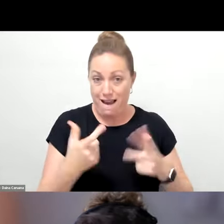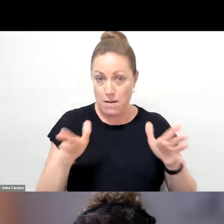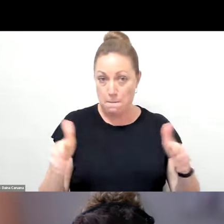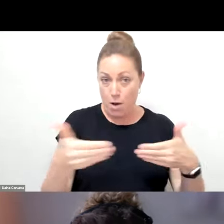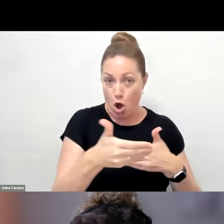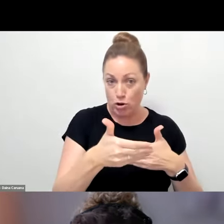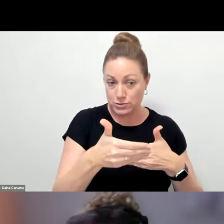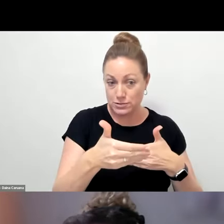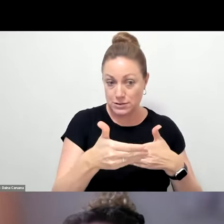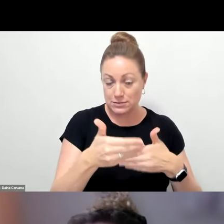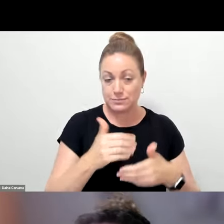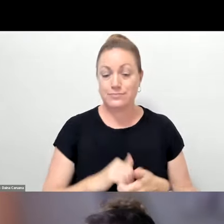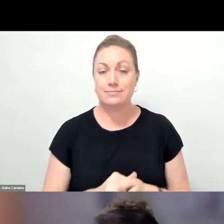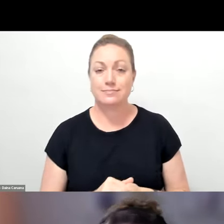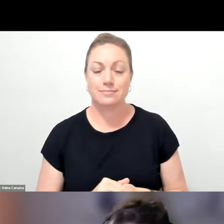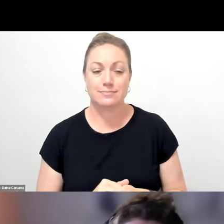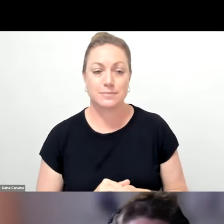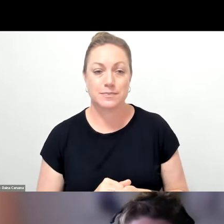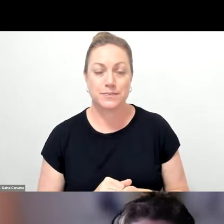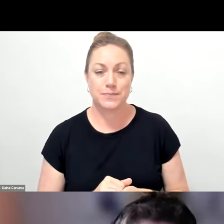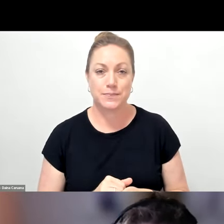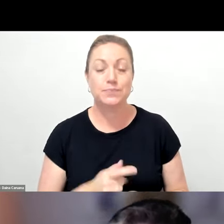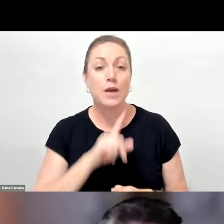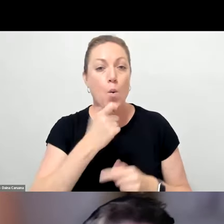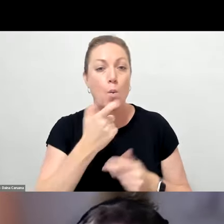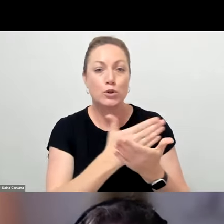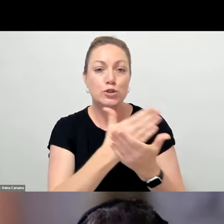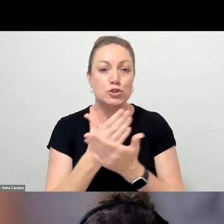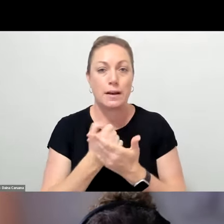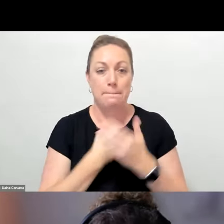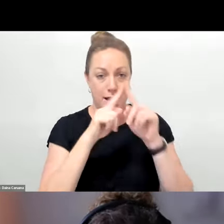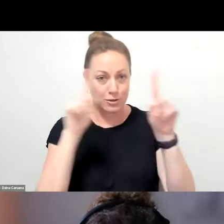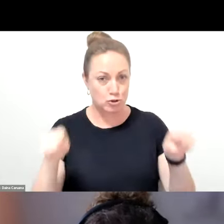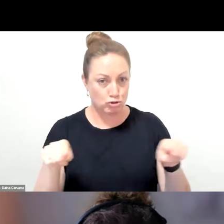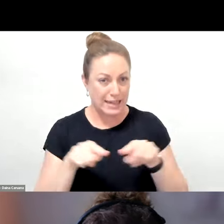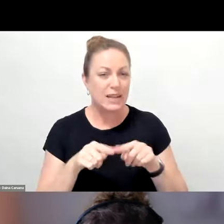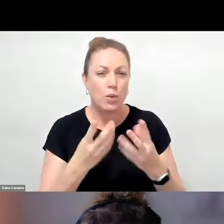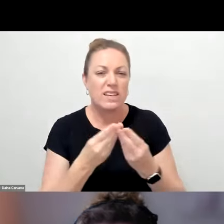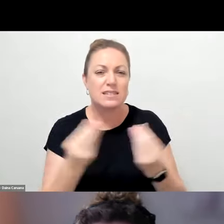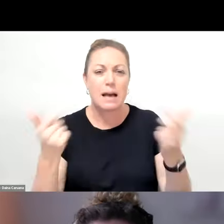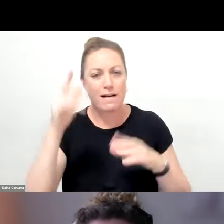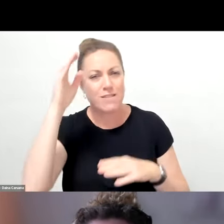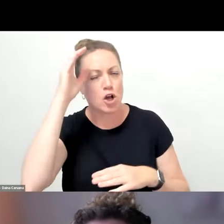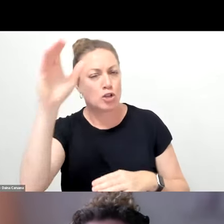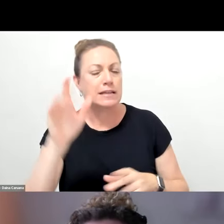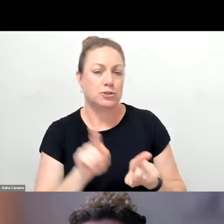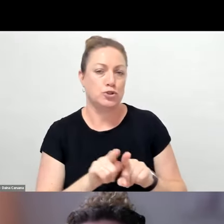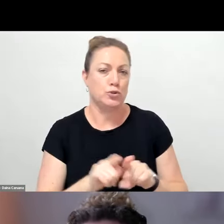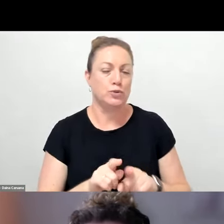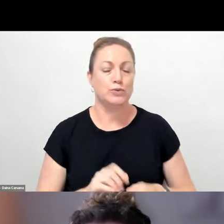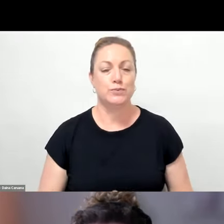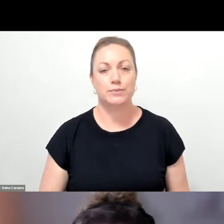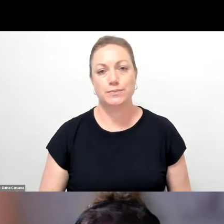I'm also going to share my screen with some of the concepts because we'll get through, we'll get through what,